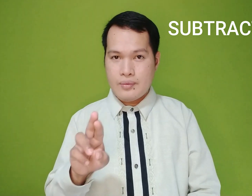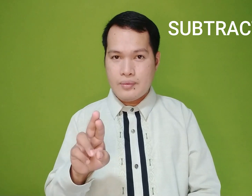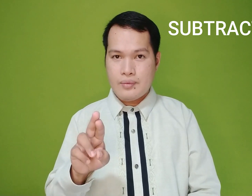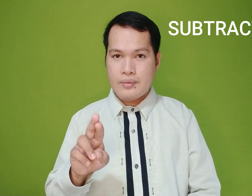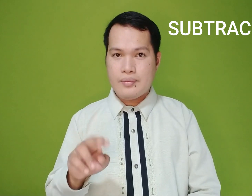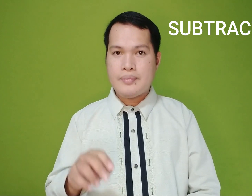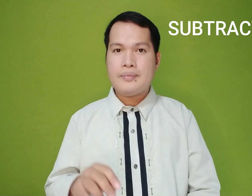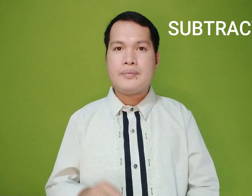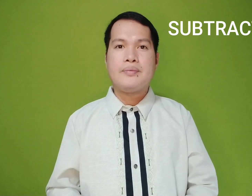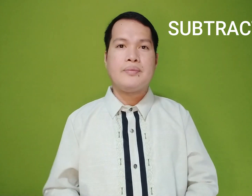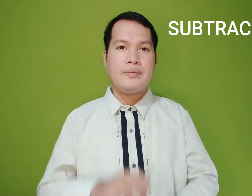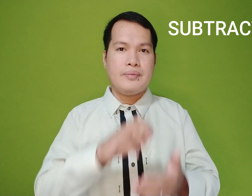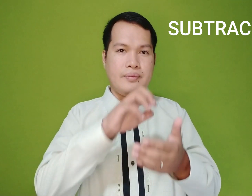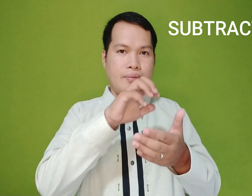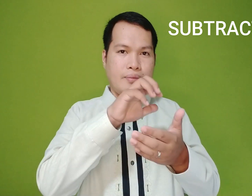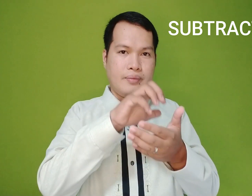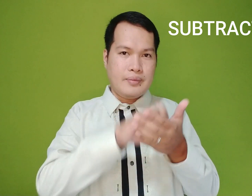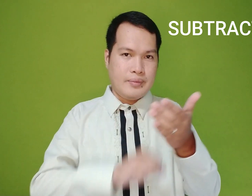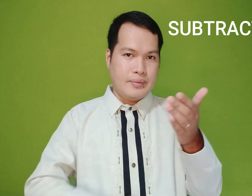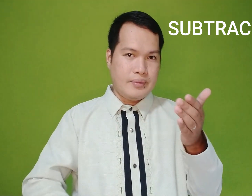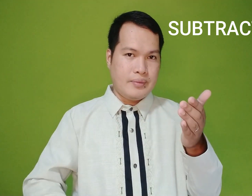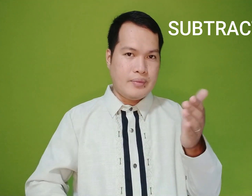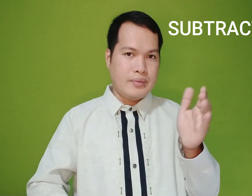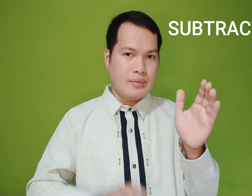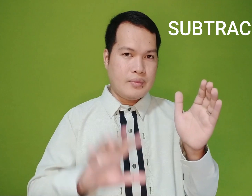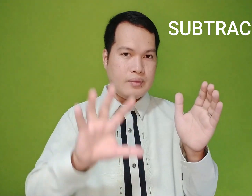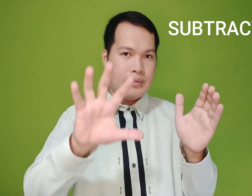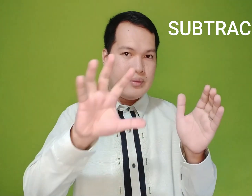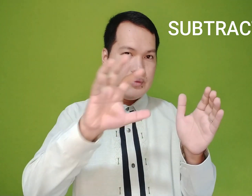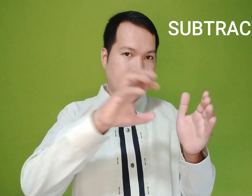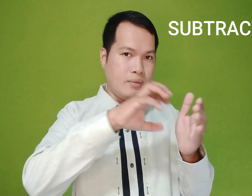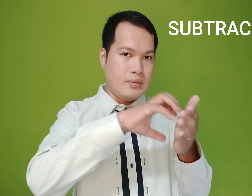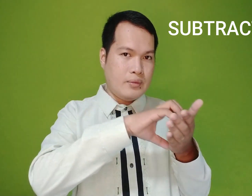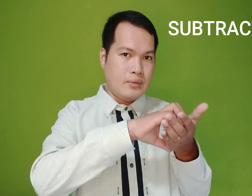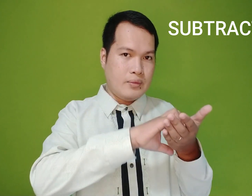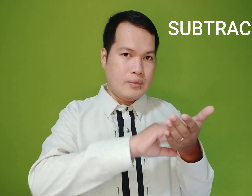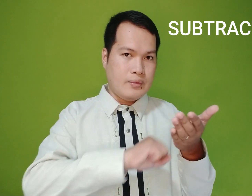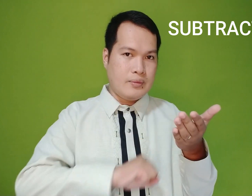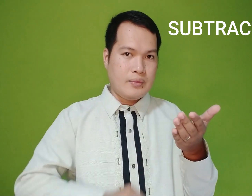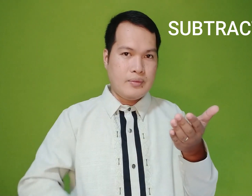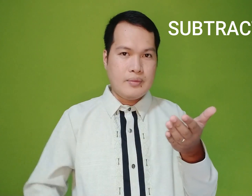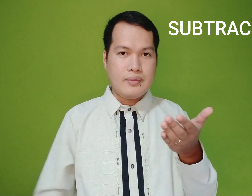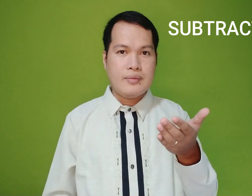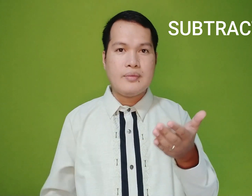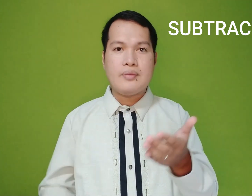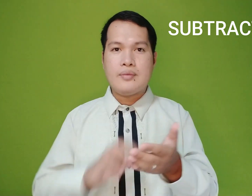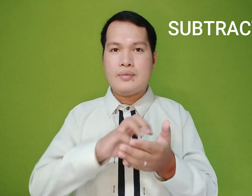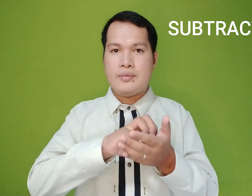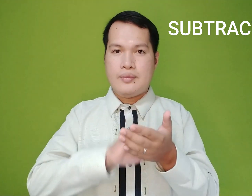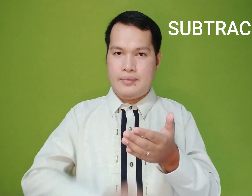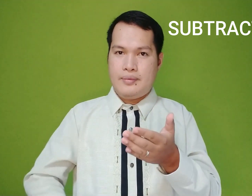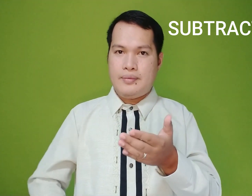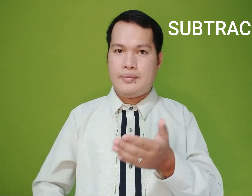our dominant hand as a claw to take away something from our non-dominant hand